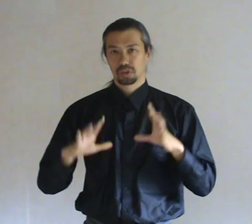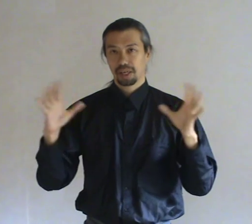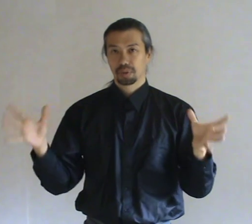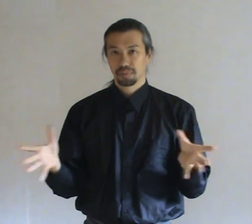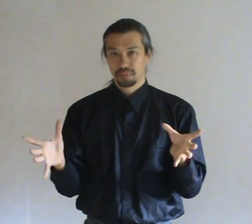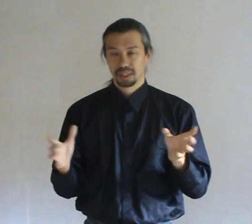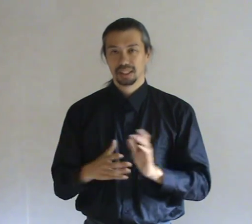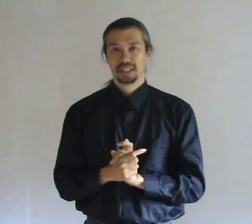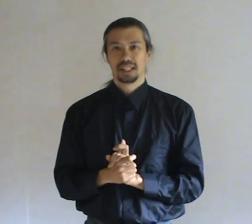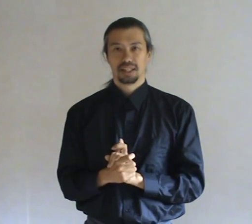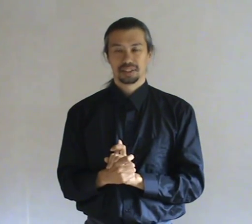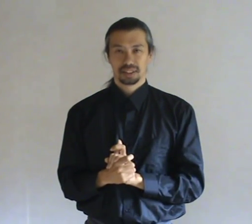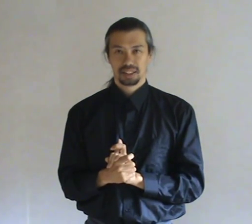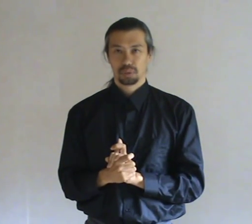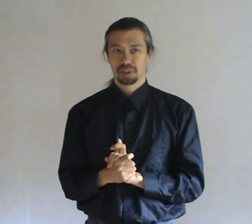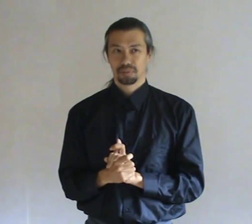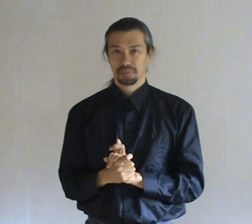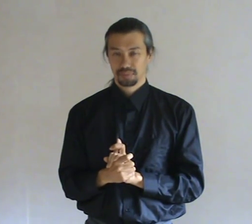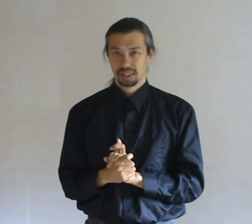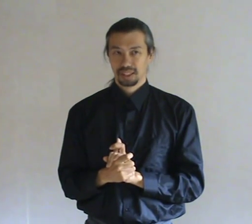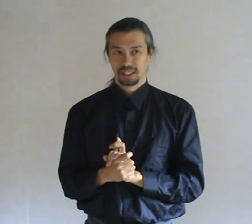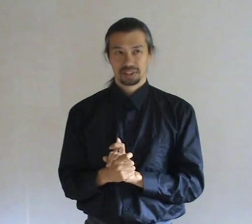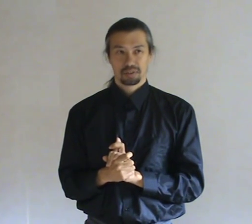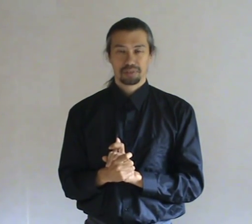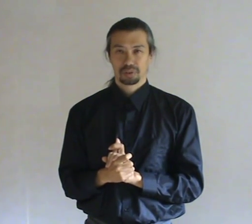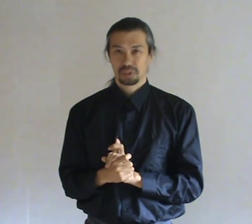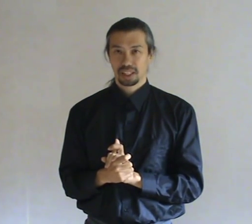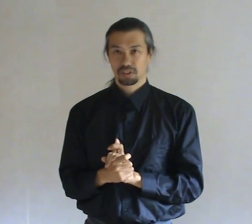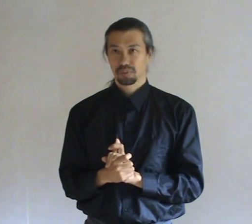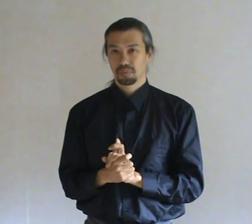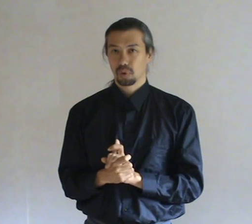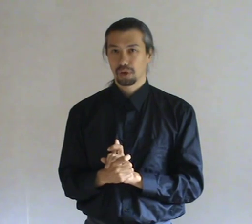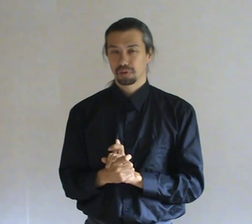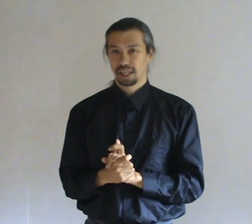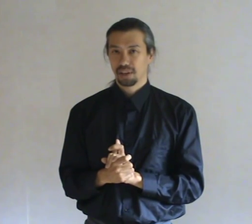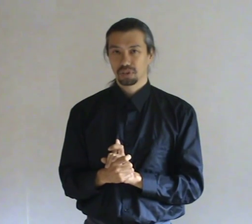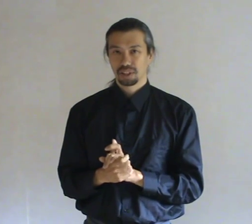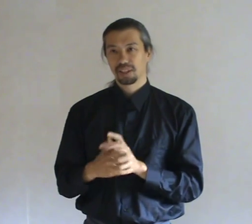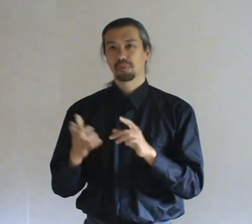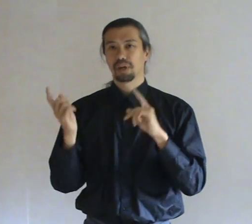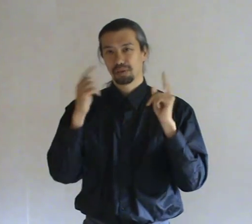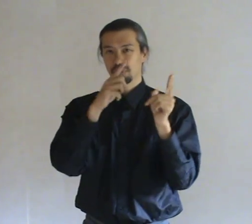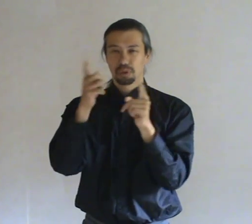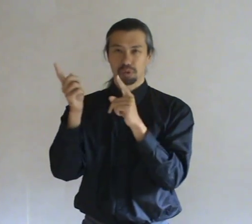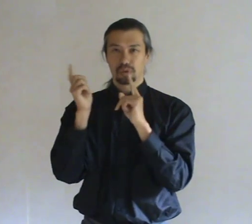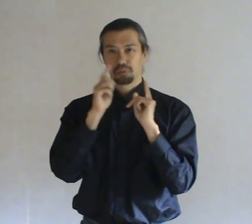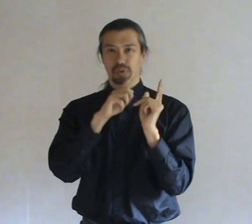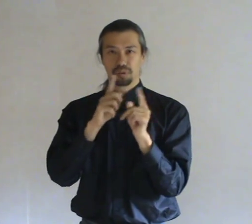trap them. And deal with them. Instead of having to chase them all over the house. And then running from room to room to room.